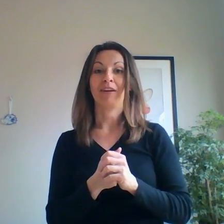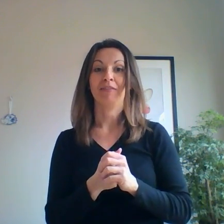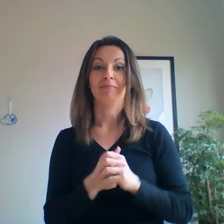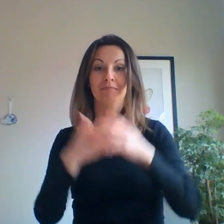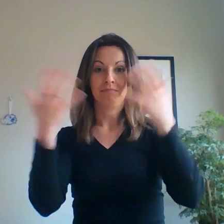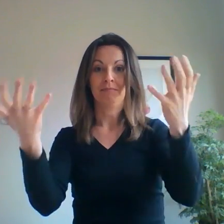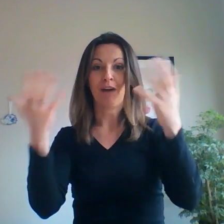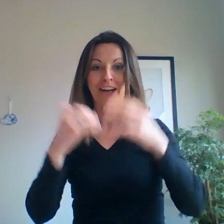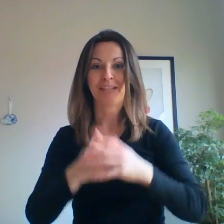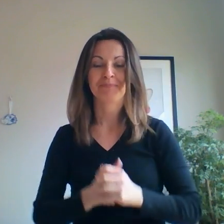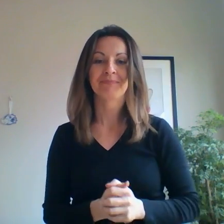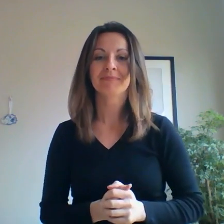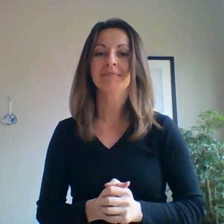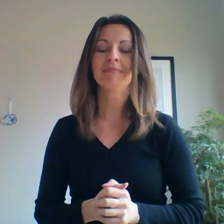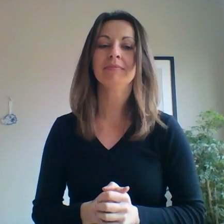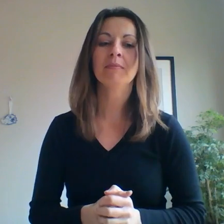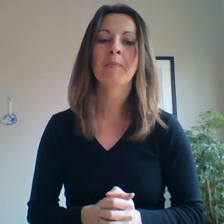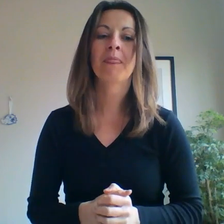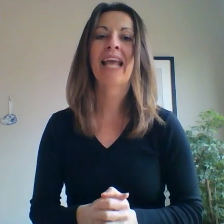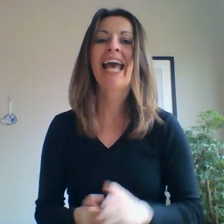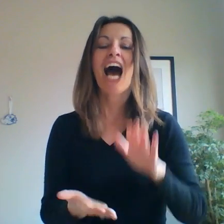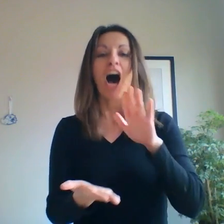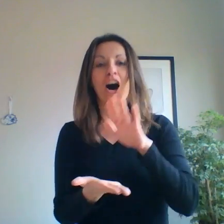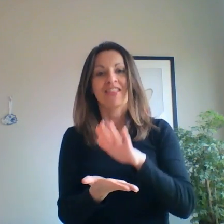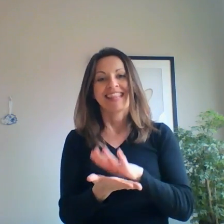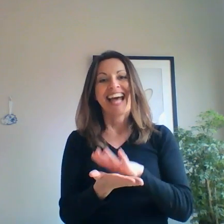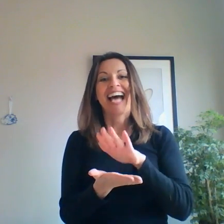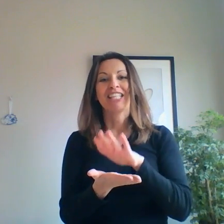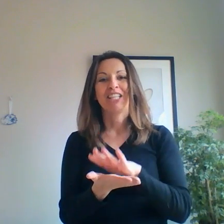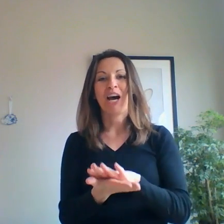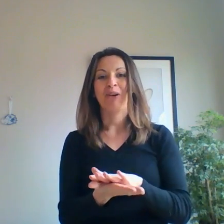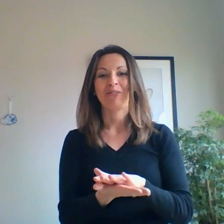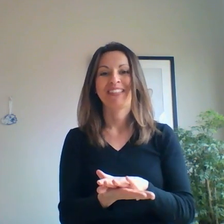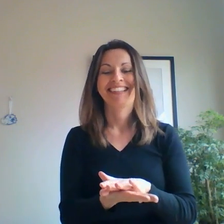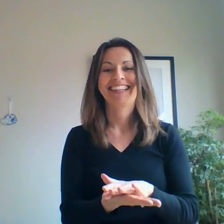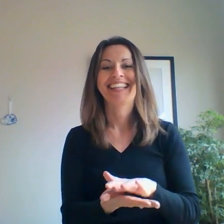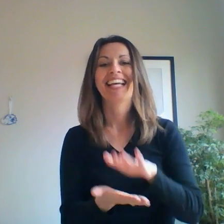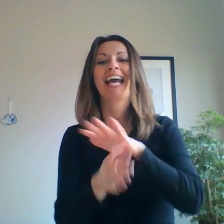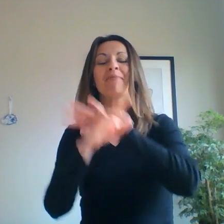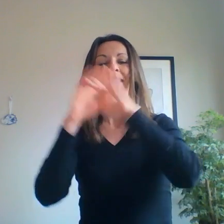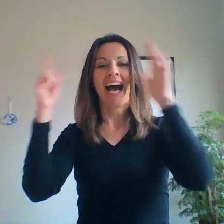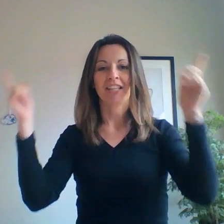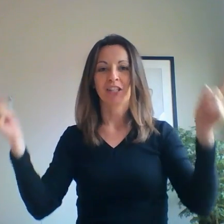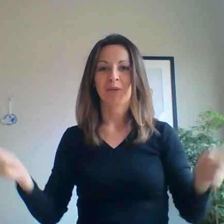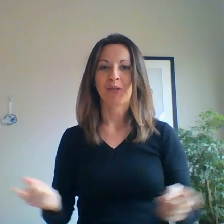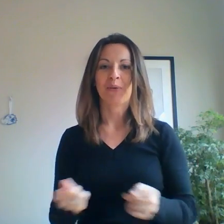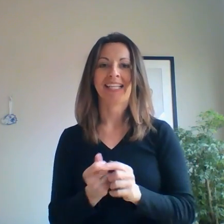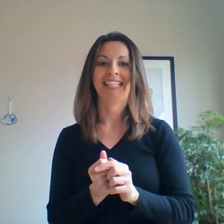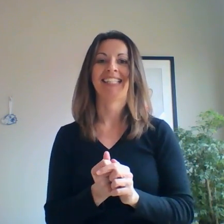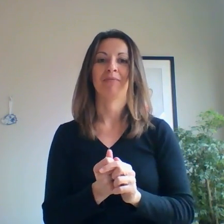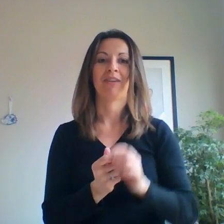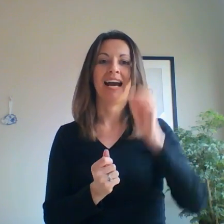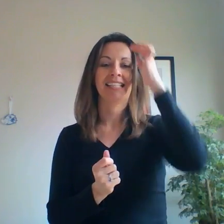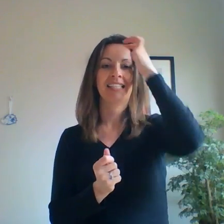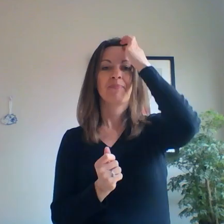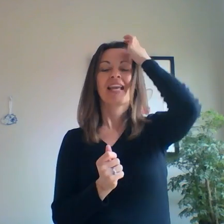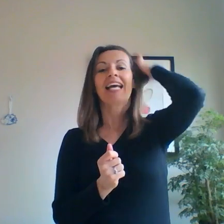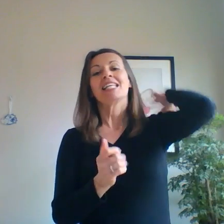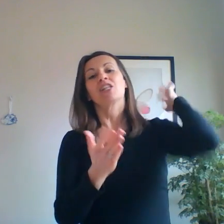body. On that note, I just want to quickly summarize. So,